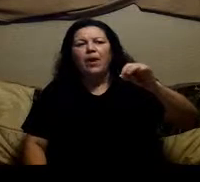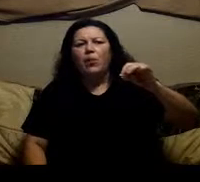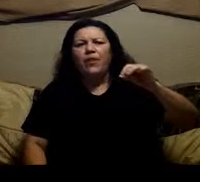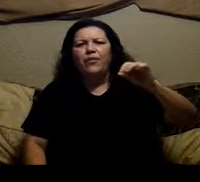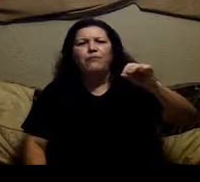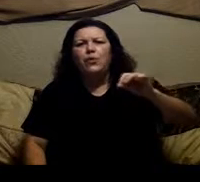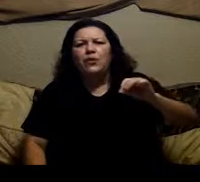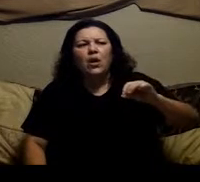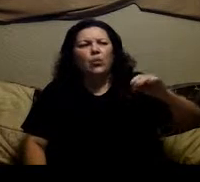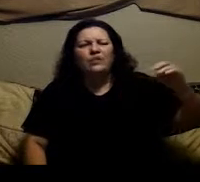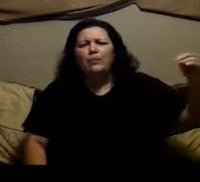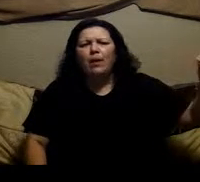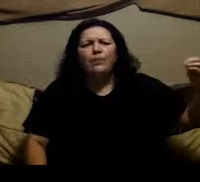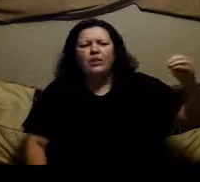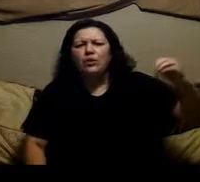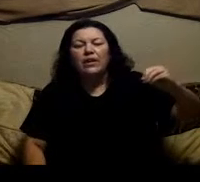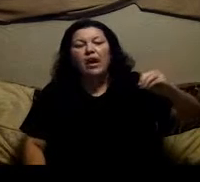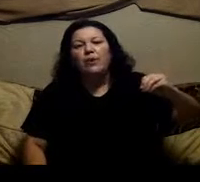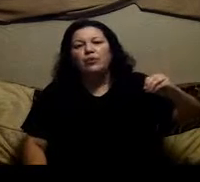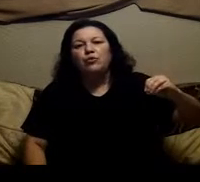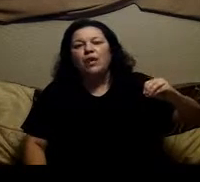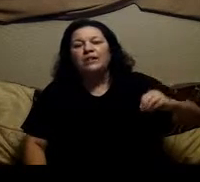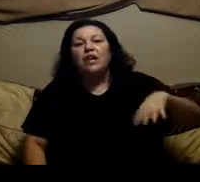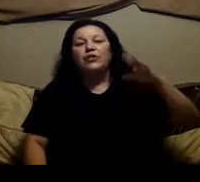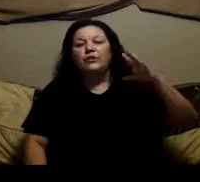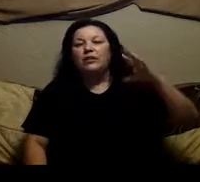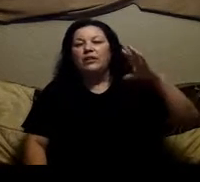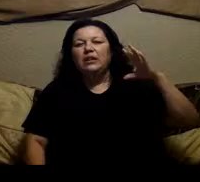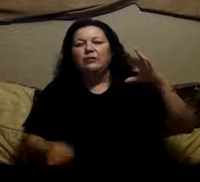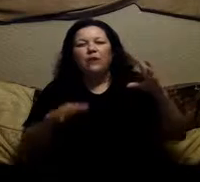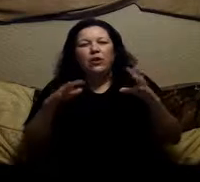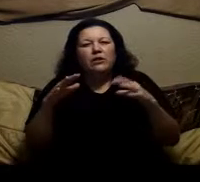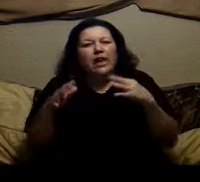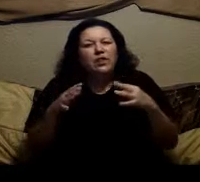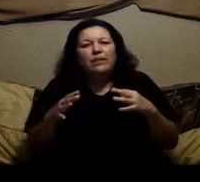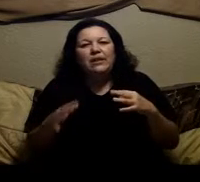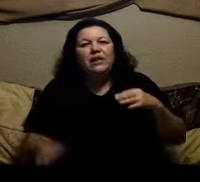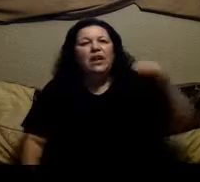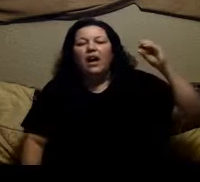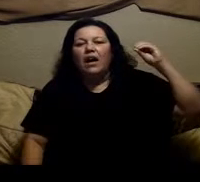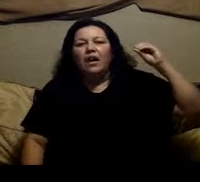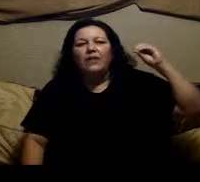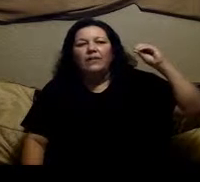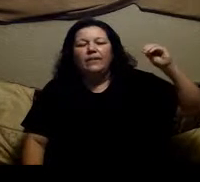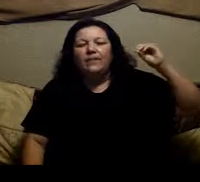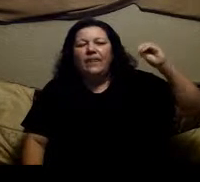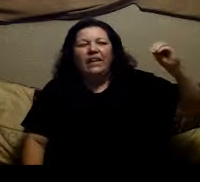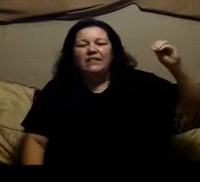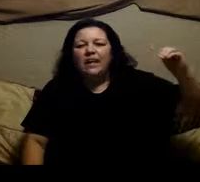with food what is the problem that you're trying to cover up with drugs so you are you catching me here that is